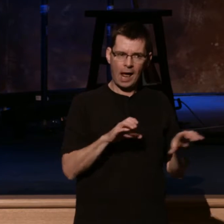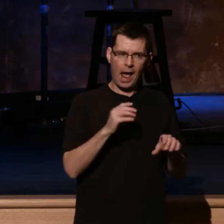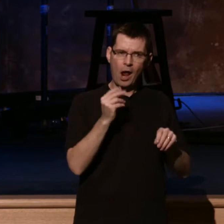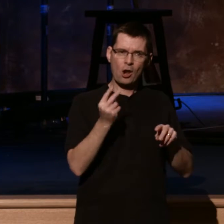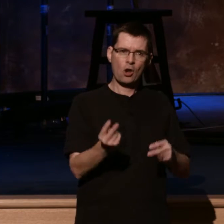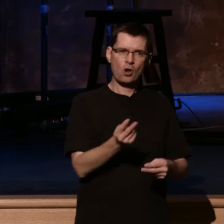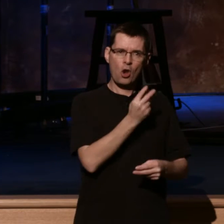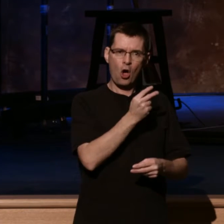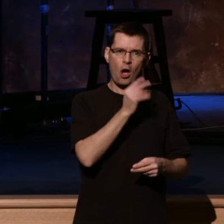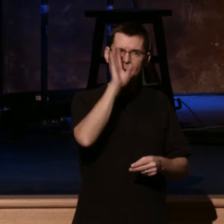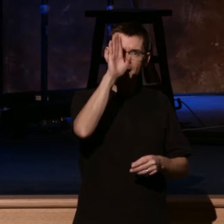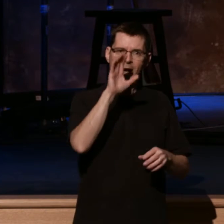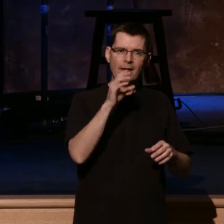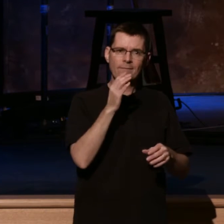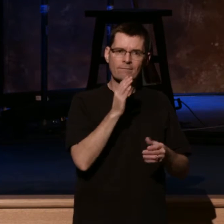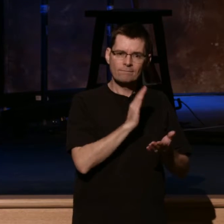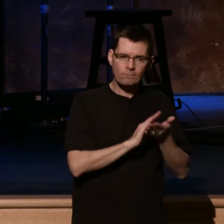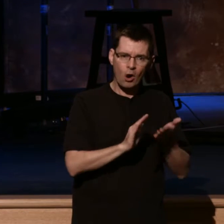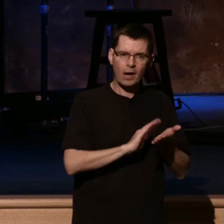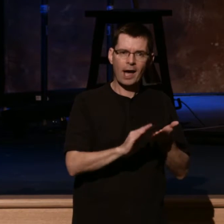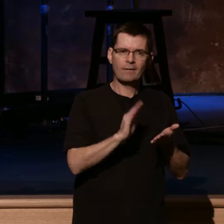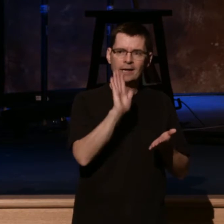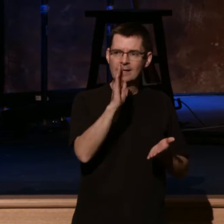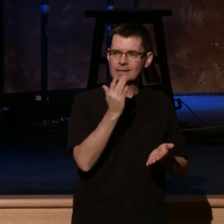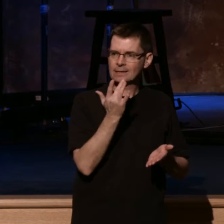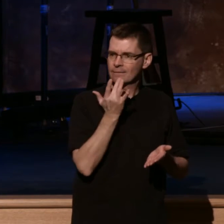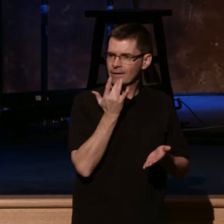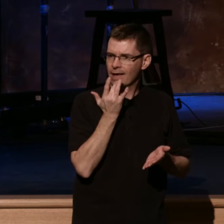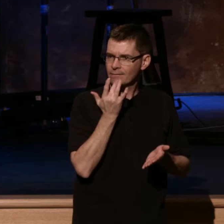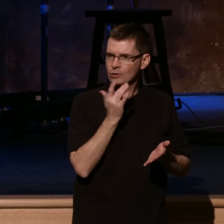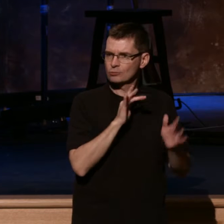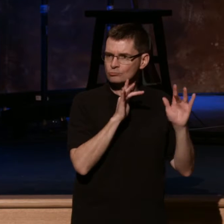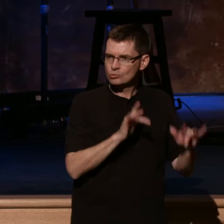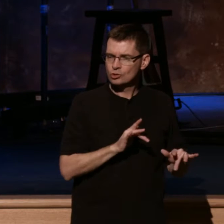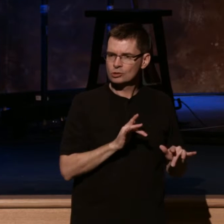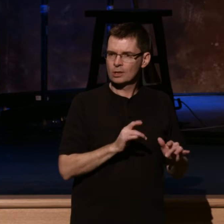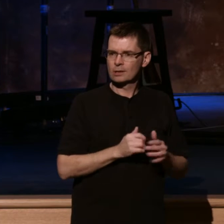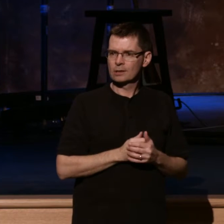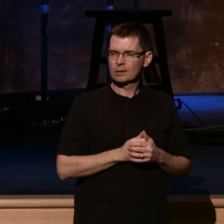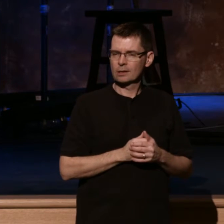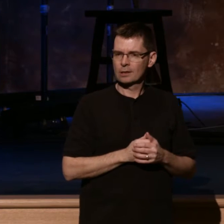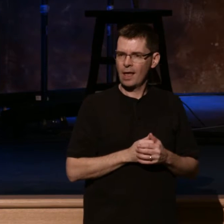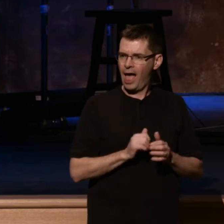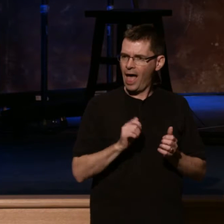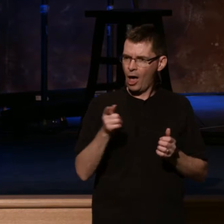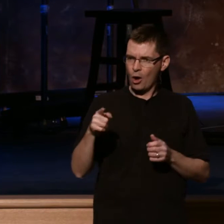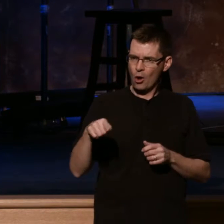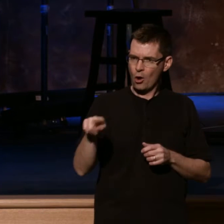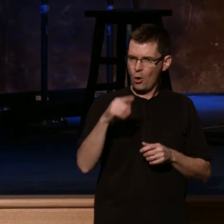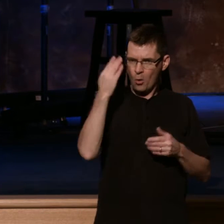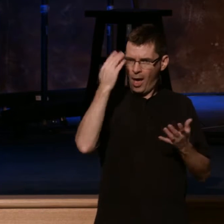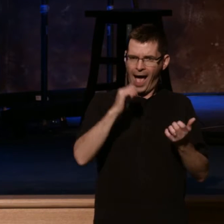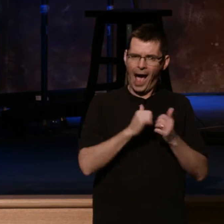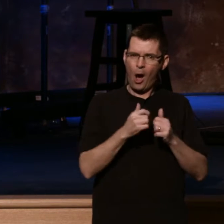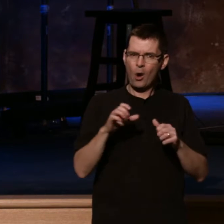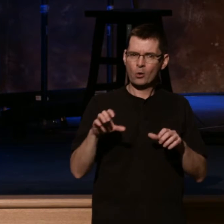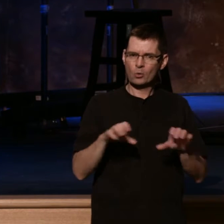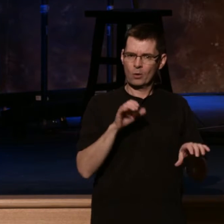Look back at his favor. And by and large, I think many of us don't realize how God has done this very work in our history.